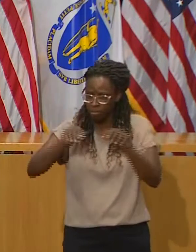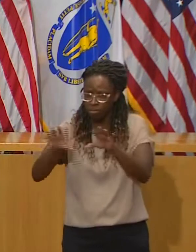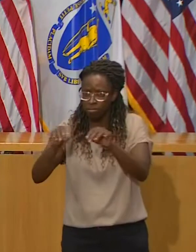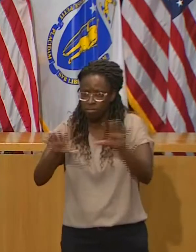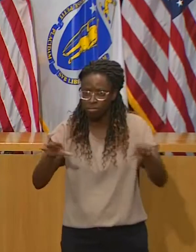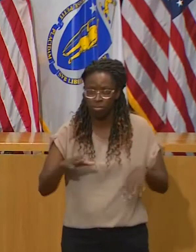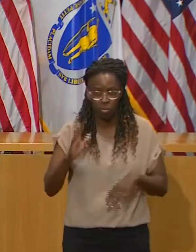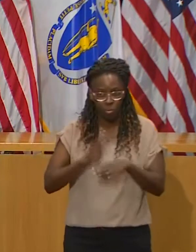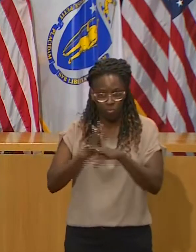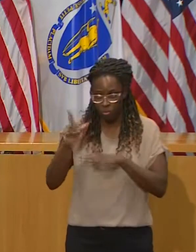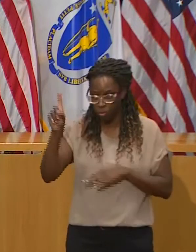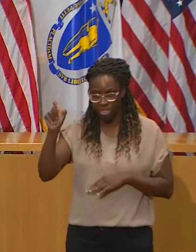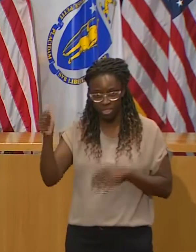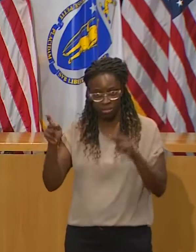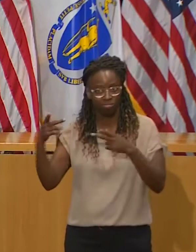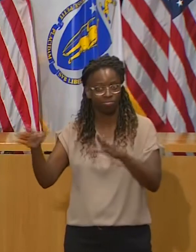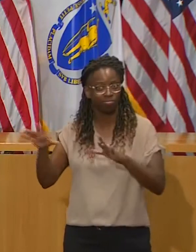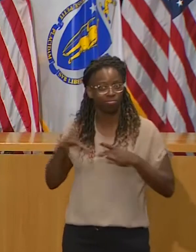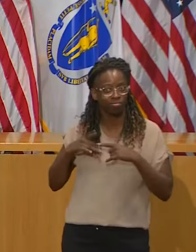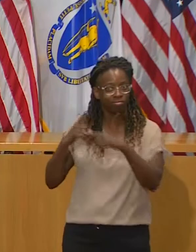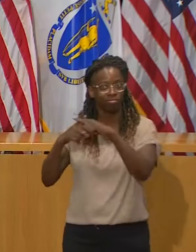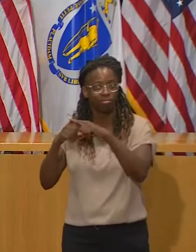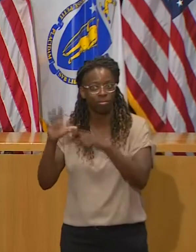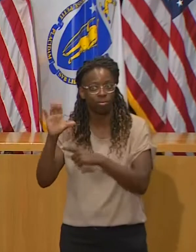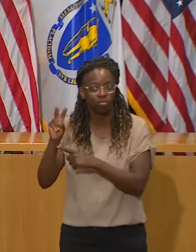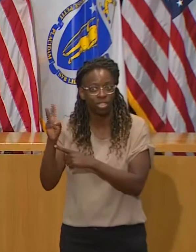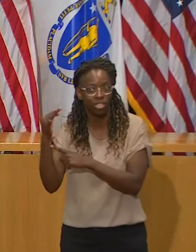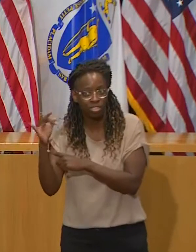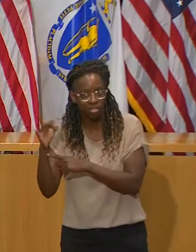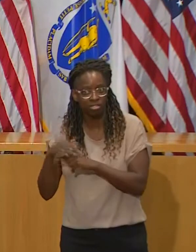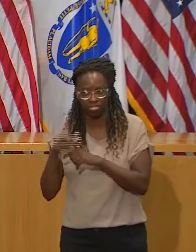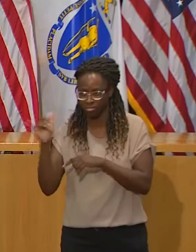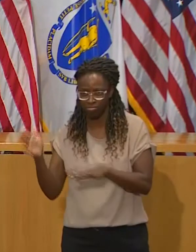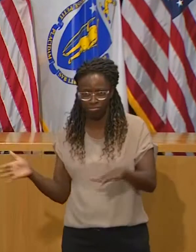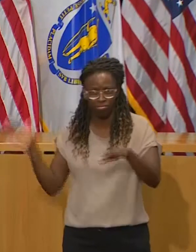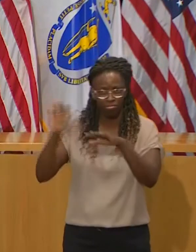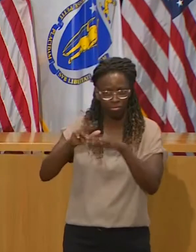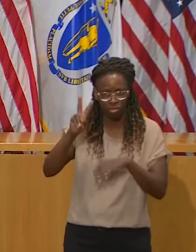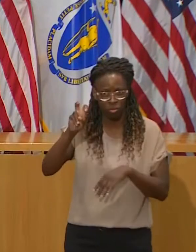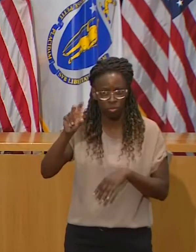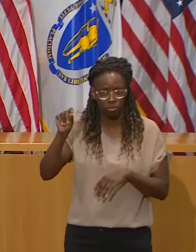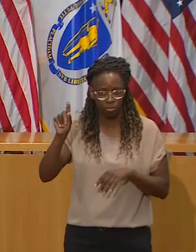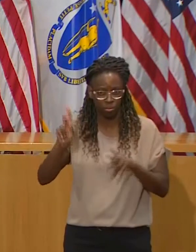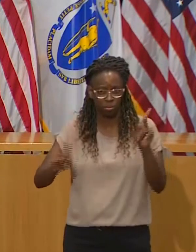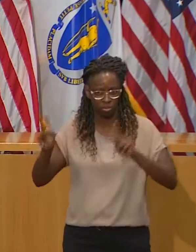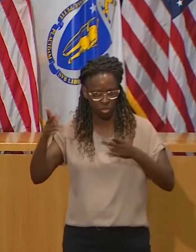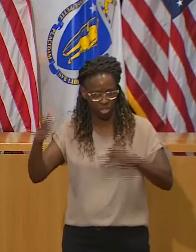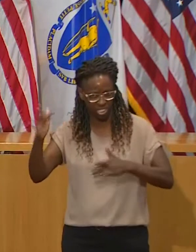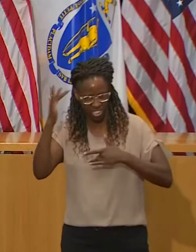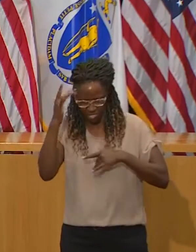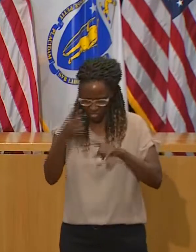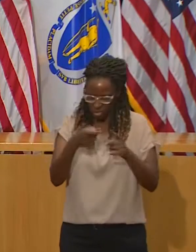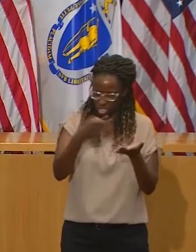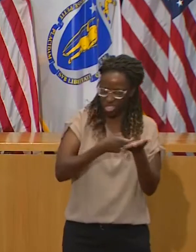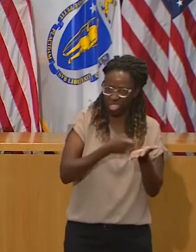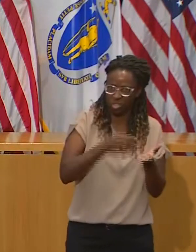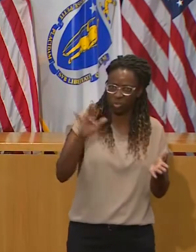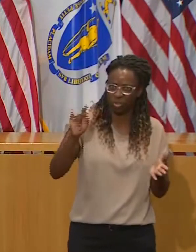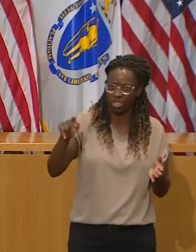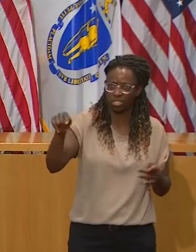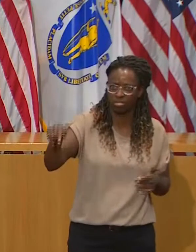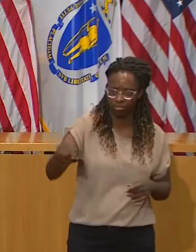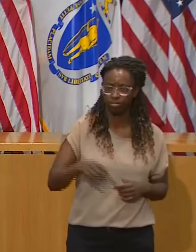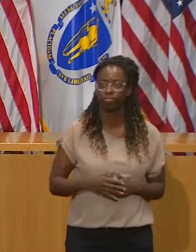hockey and rinks are not isolated to Massachusetts. This is happening in other states as well. And it's likely these confirmed hockey cases